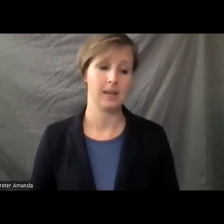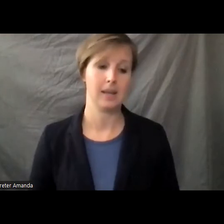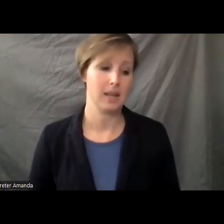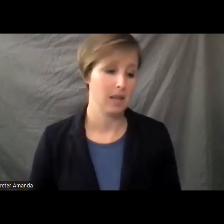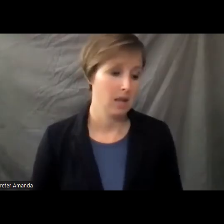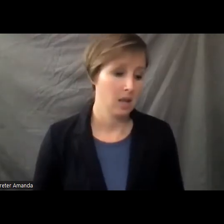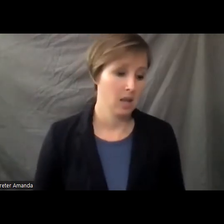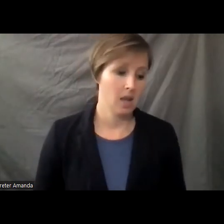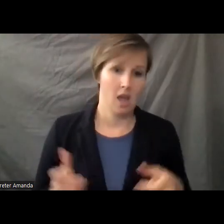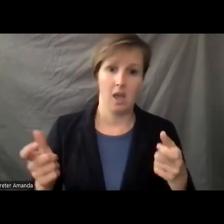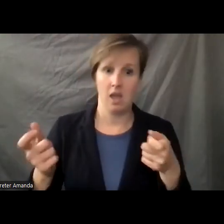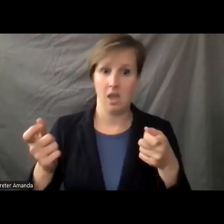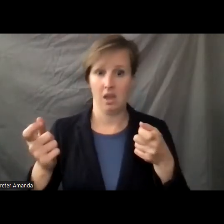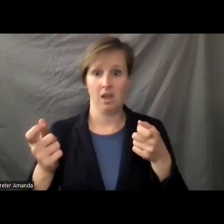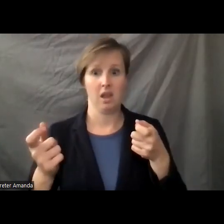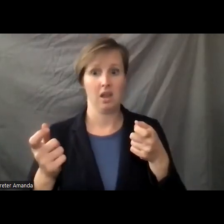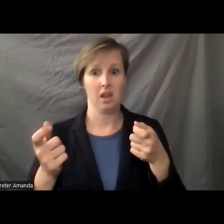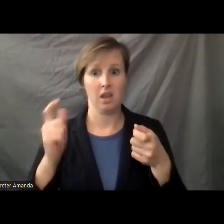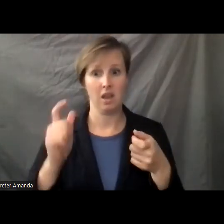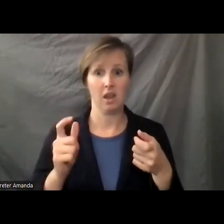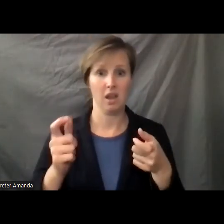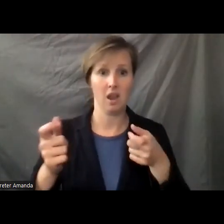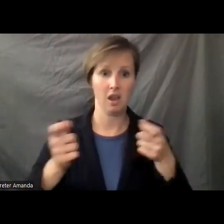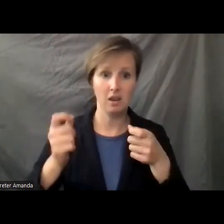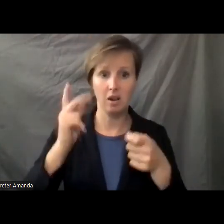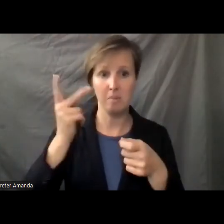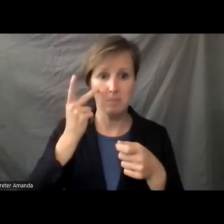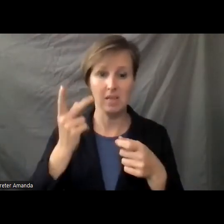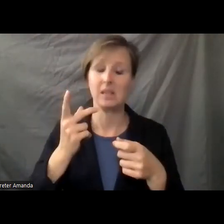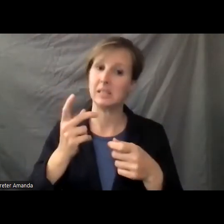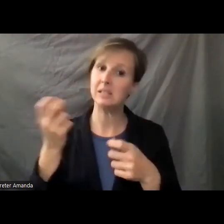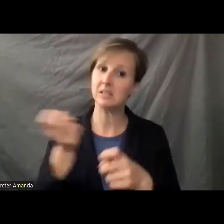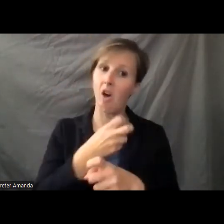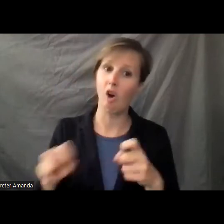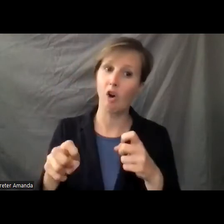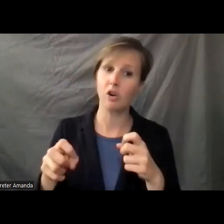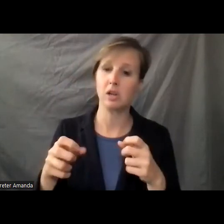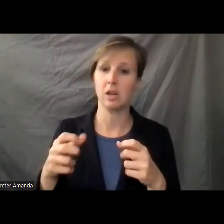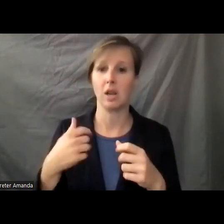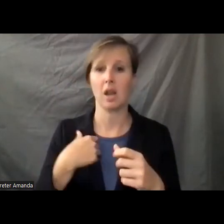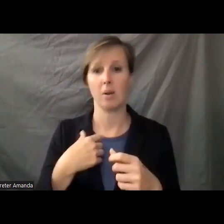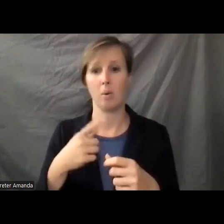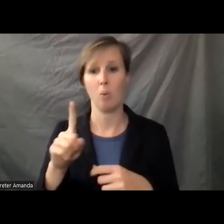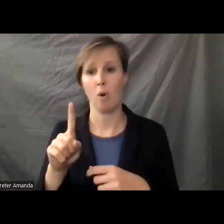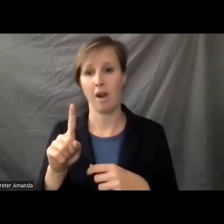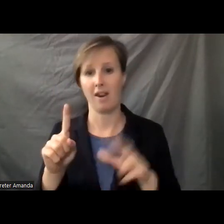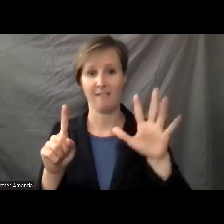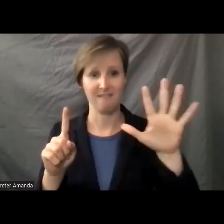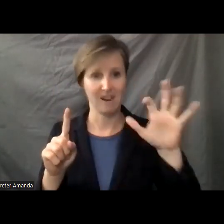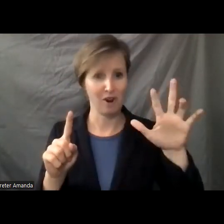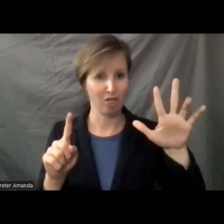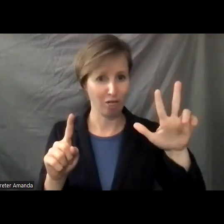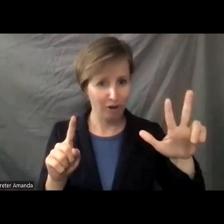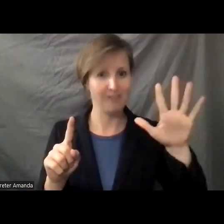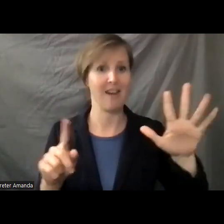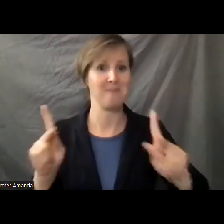Governing is hard. I wish it were just up to me, but we're one of 535 people. And so